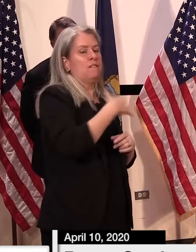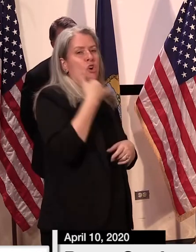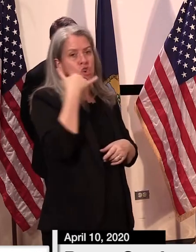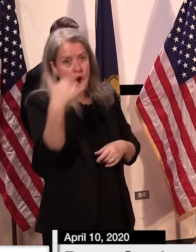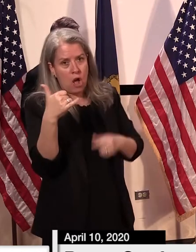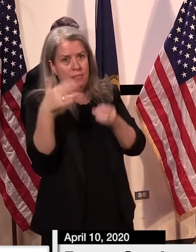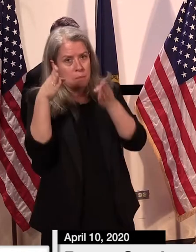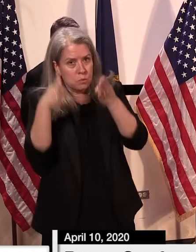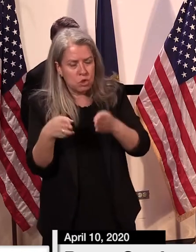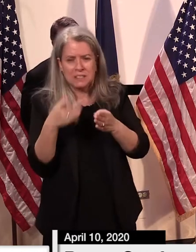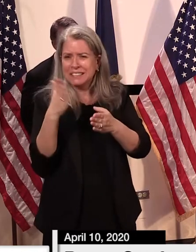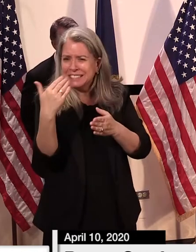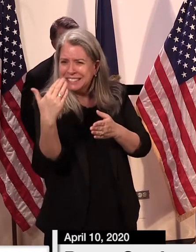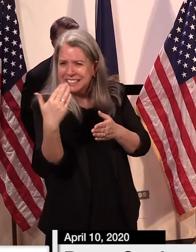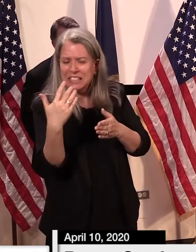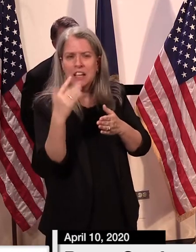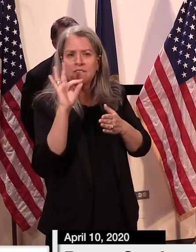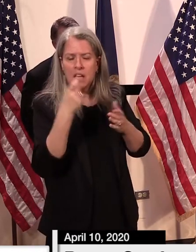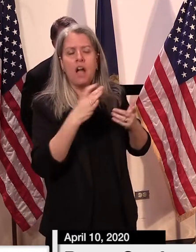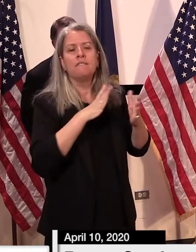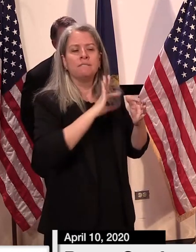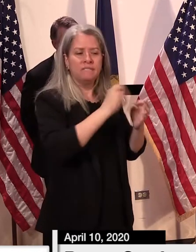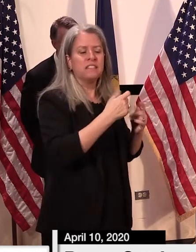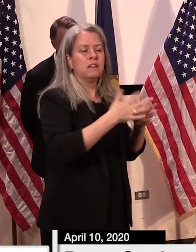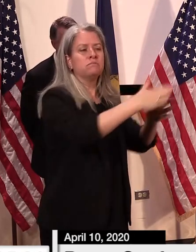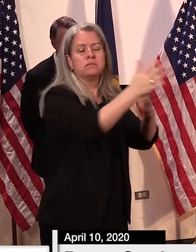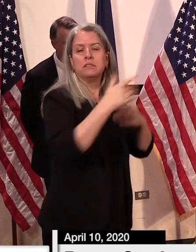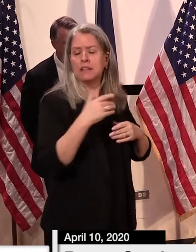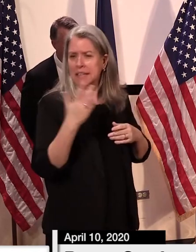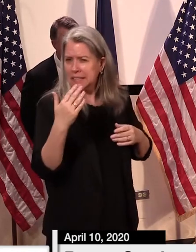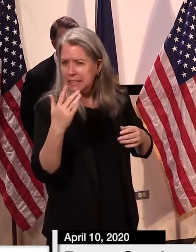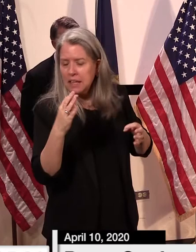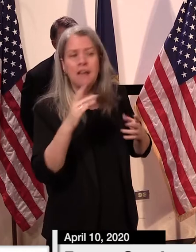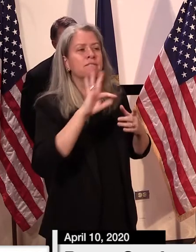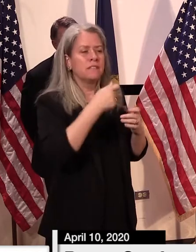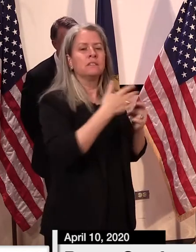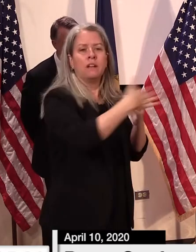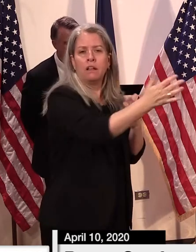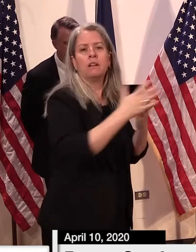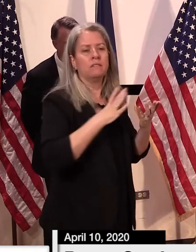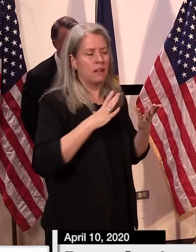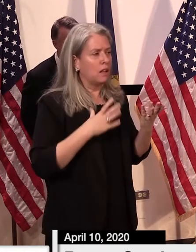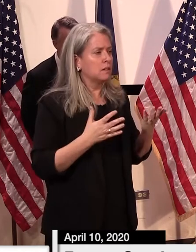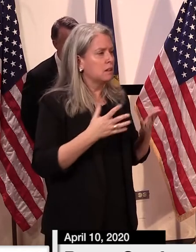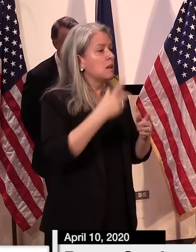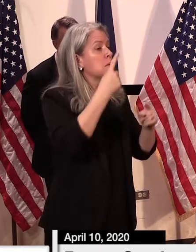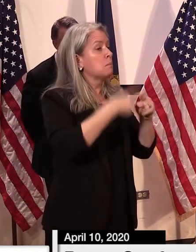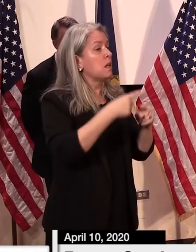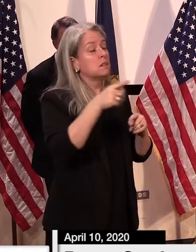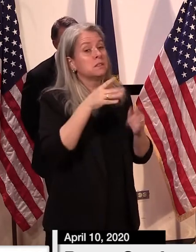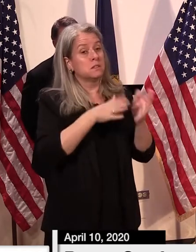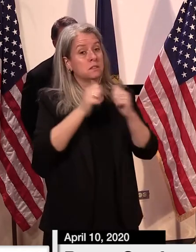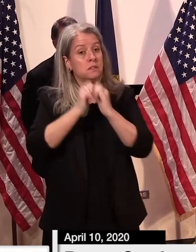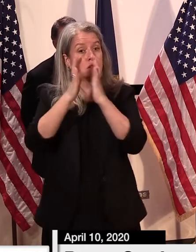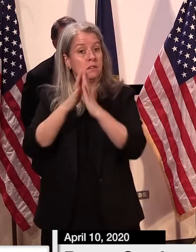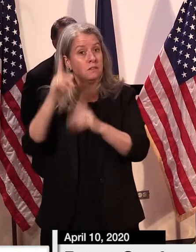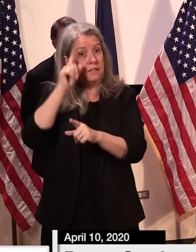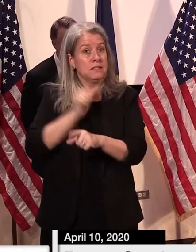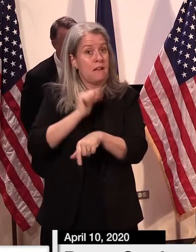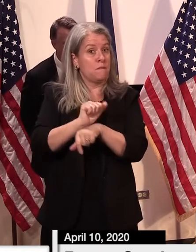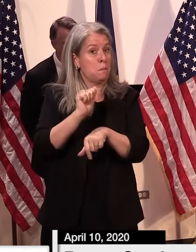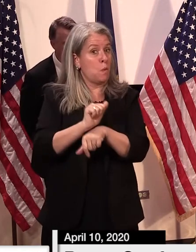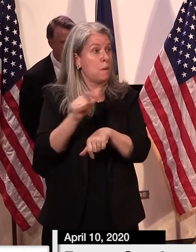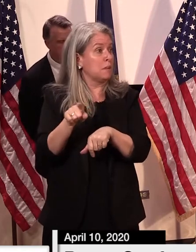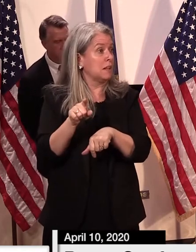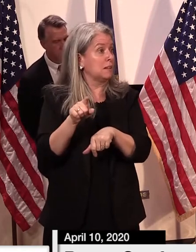volume is expected to go down and with the pandemic unemployment assistance program i you know we're constructing that system